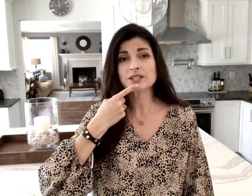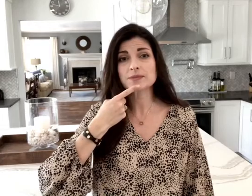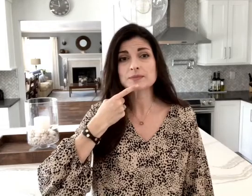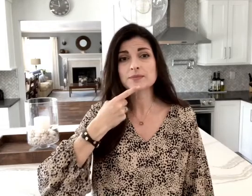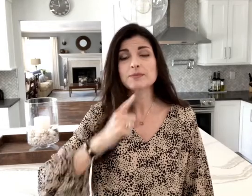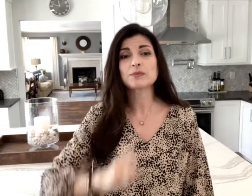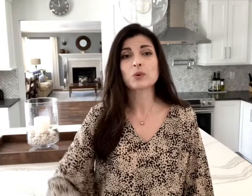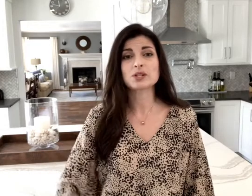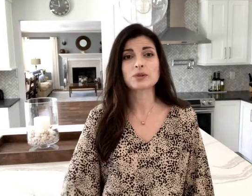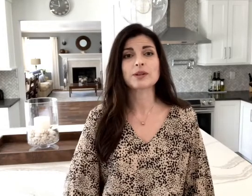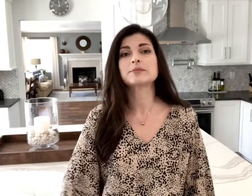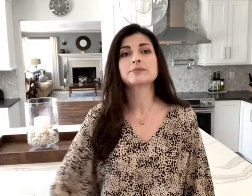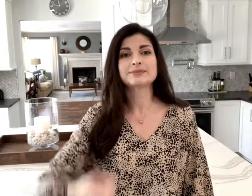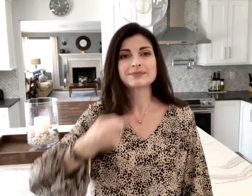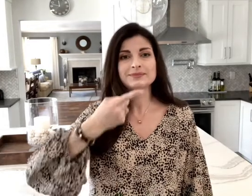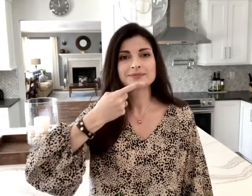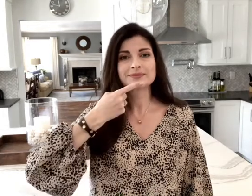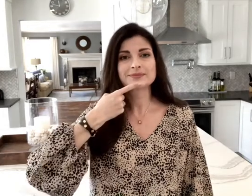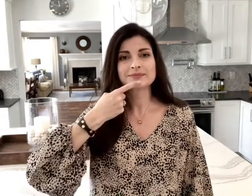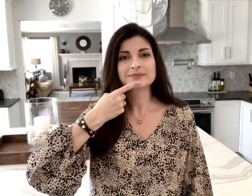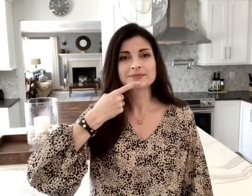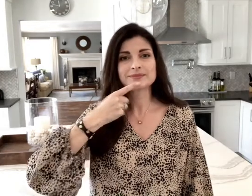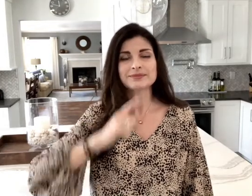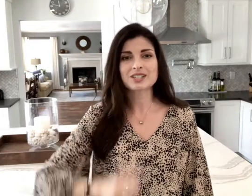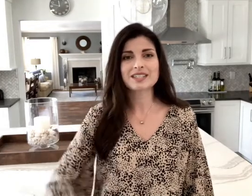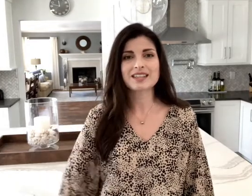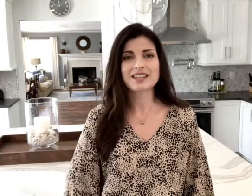point to it just like that.